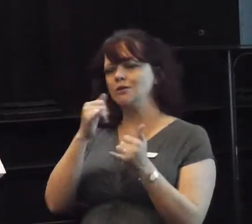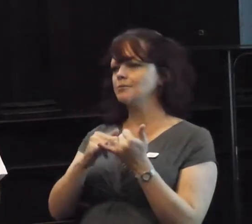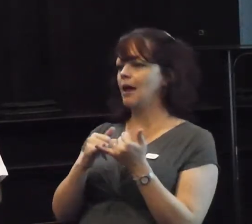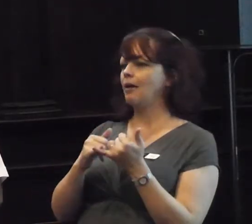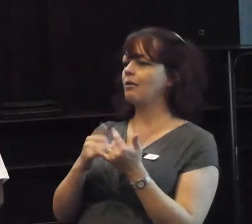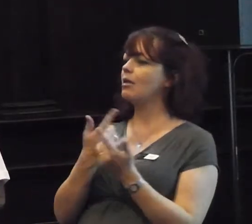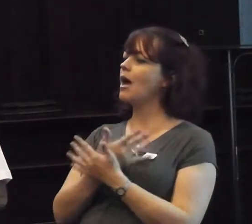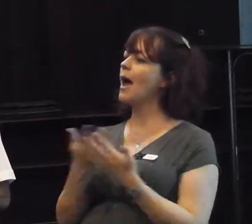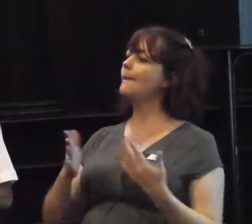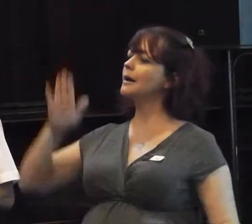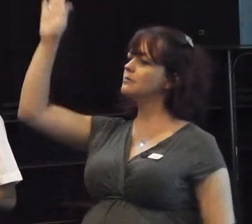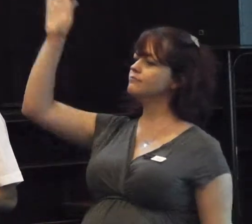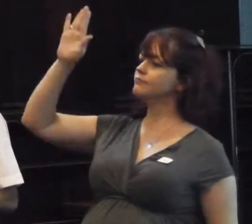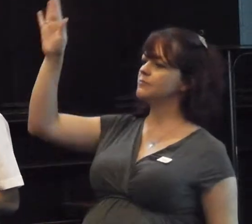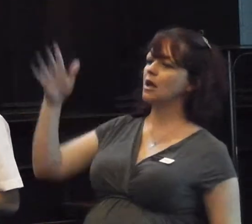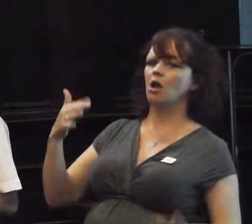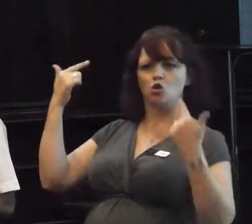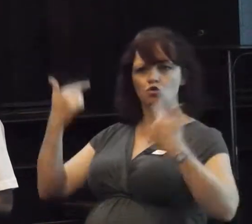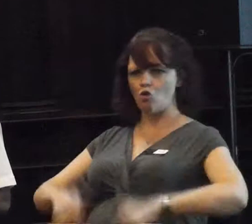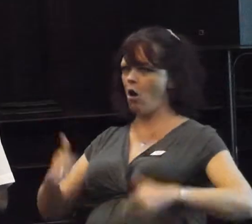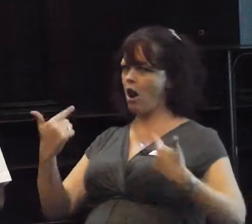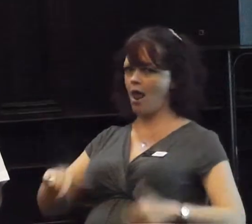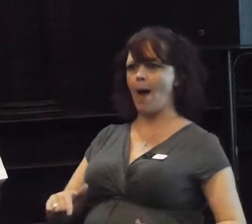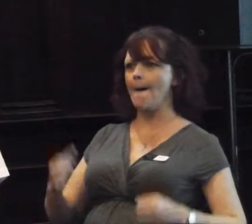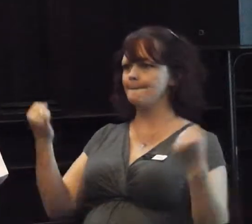feel that you do not have the power?